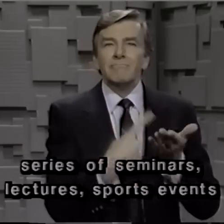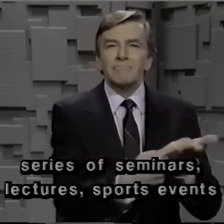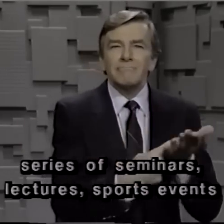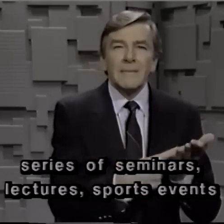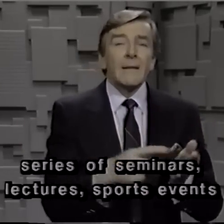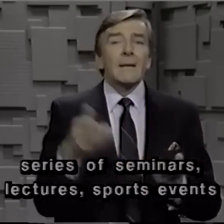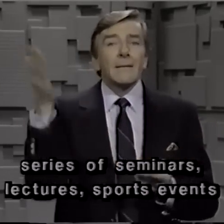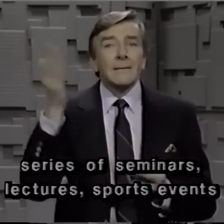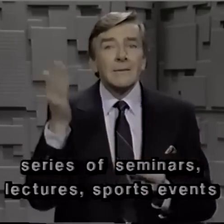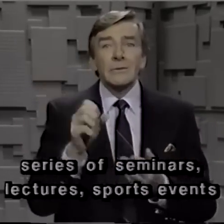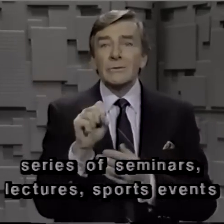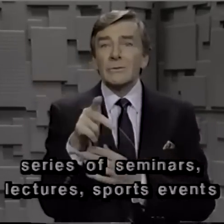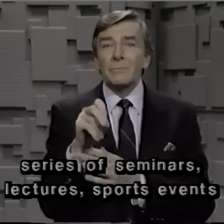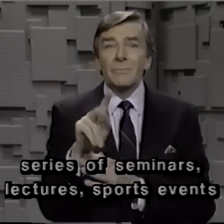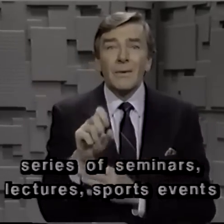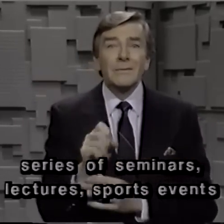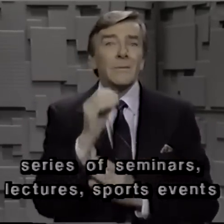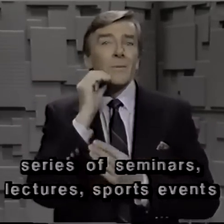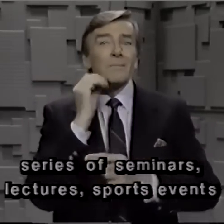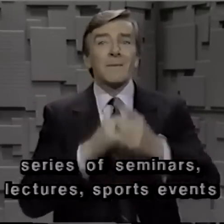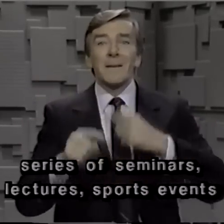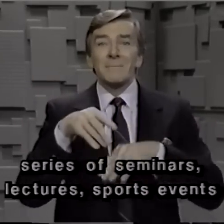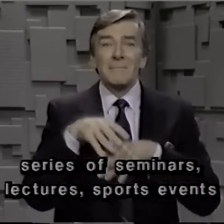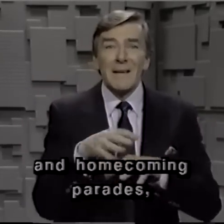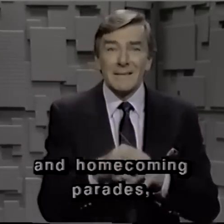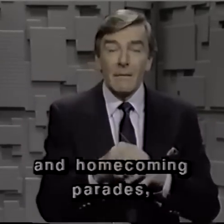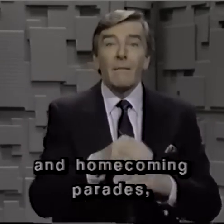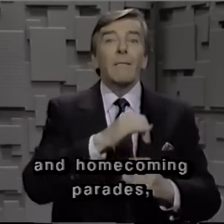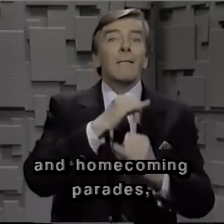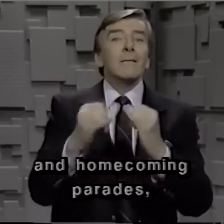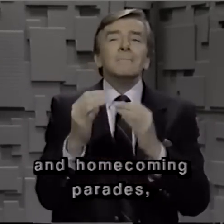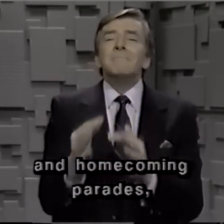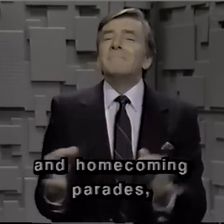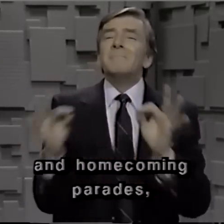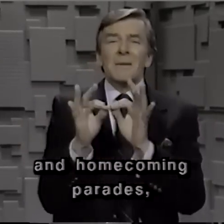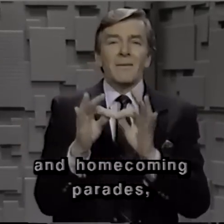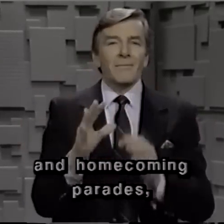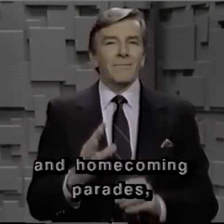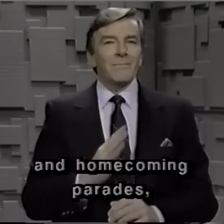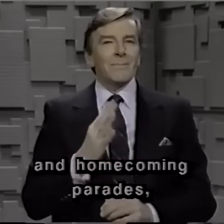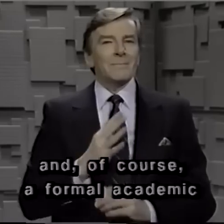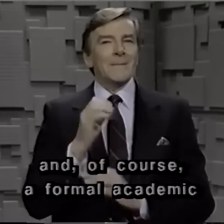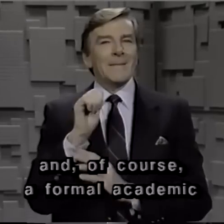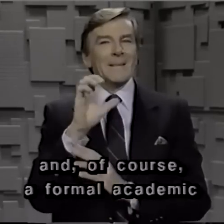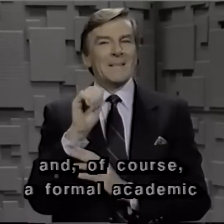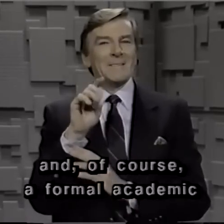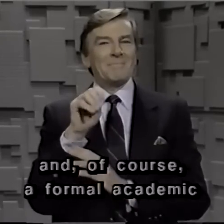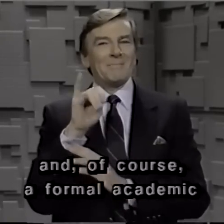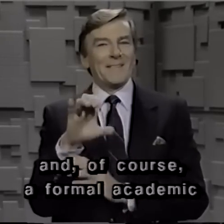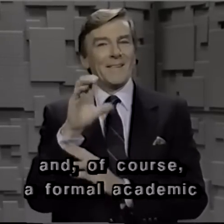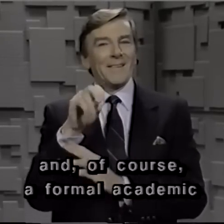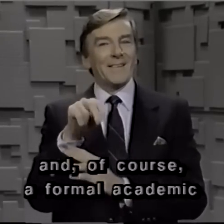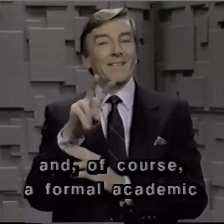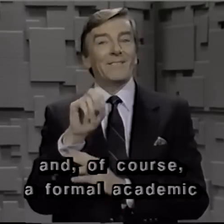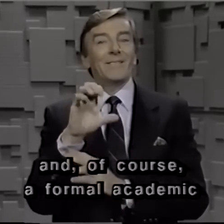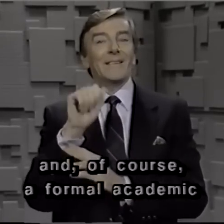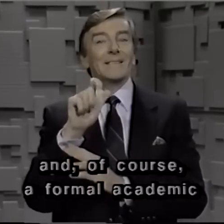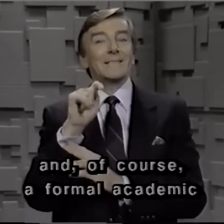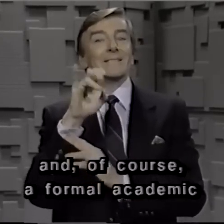seminars, lectures, sports events, and homecoming parades, and, of course, a formal academic